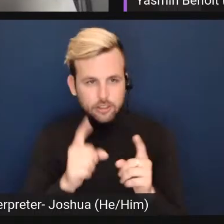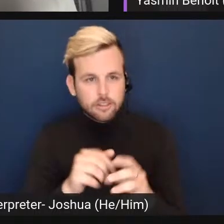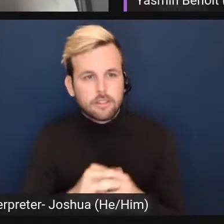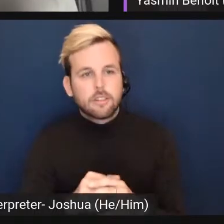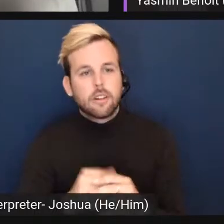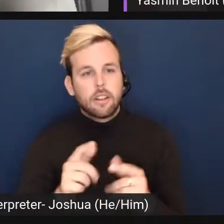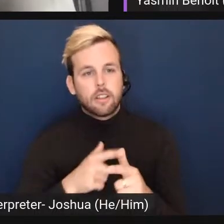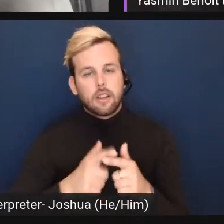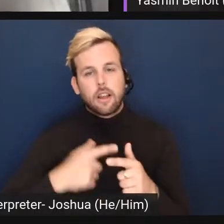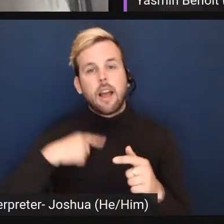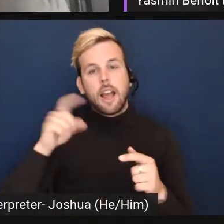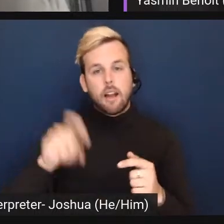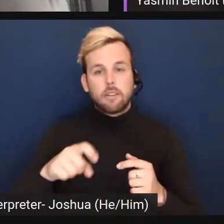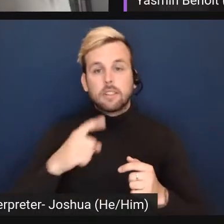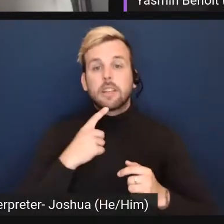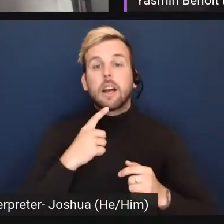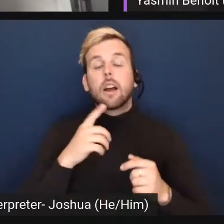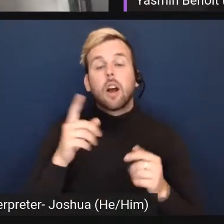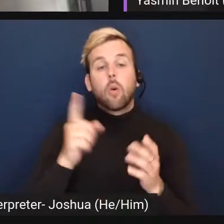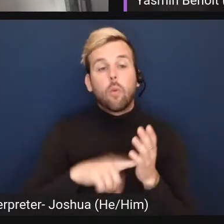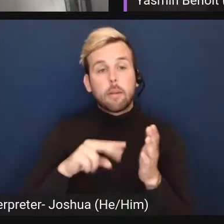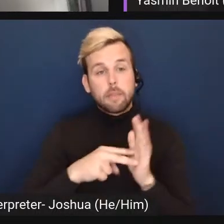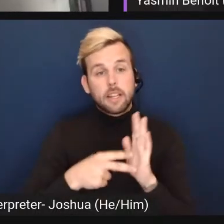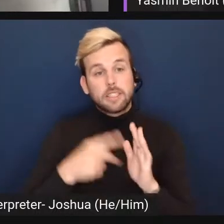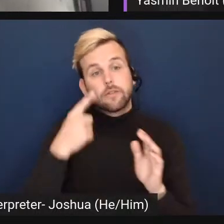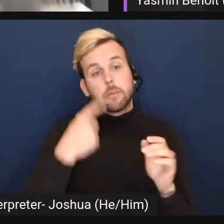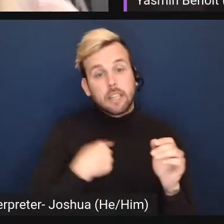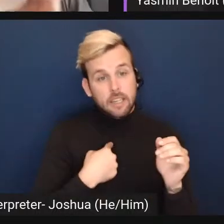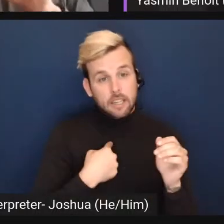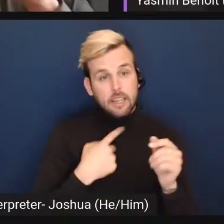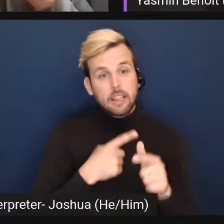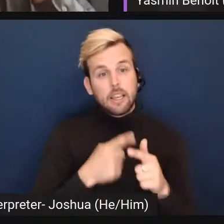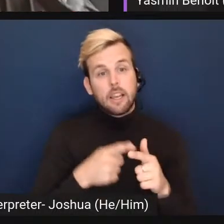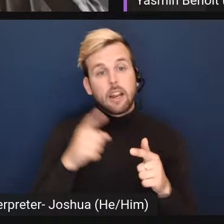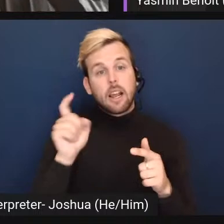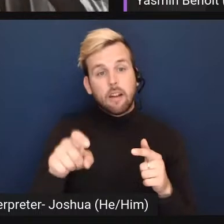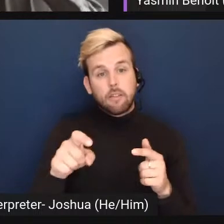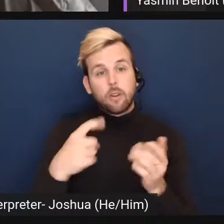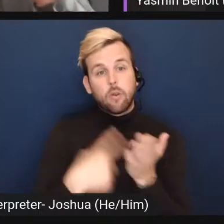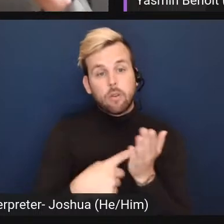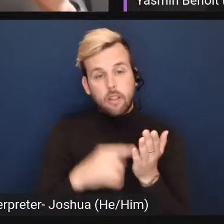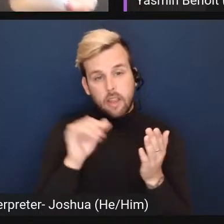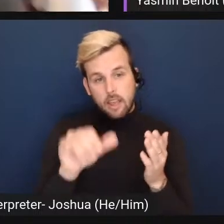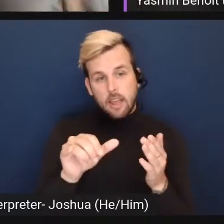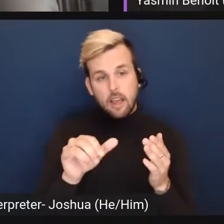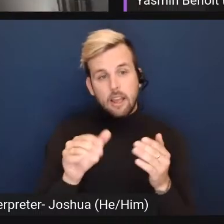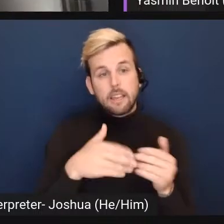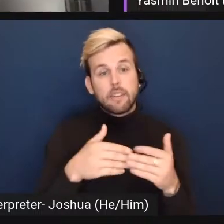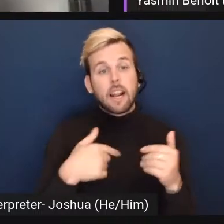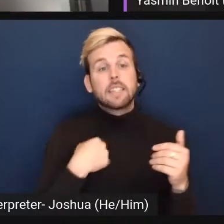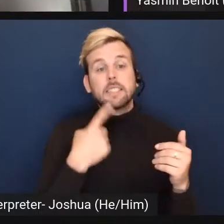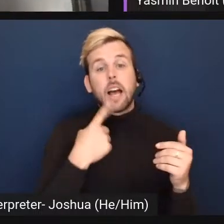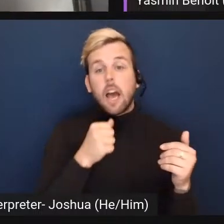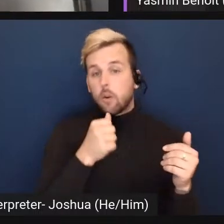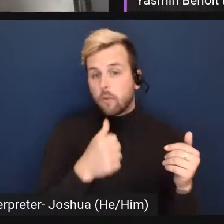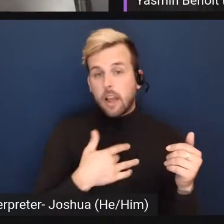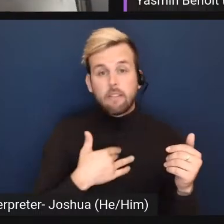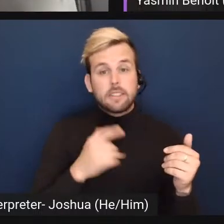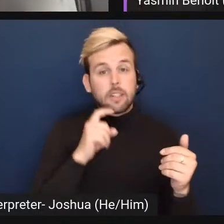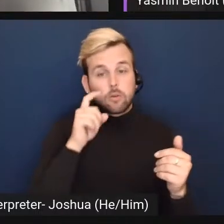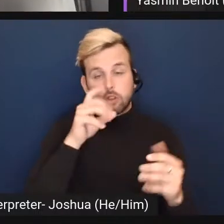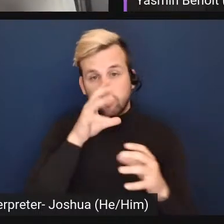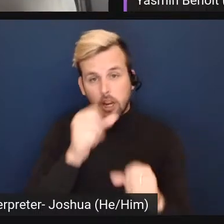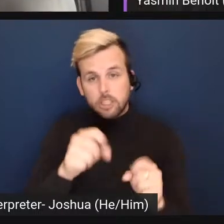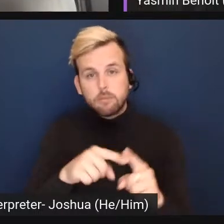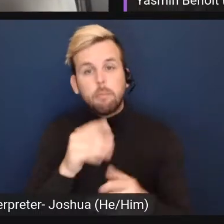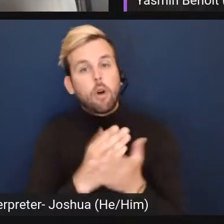I have to then say what it means for me. And then you then have to go into that. And even though I say I don't experience sexual attraction, there are going to be parts of my